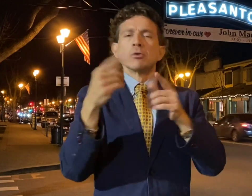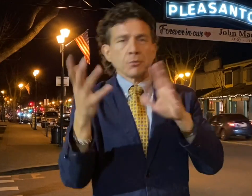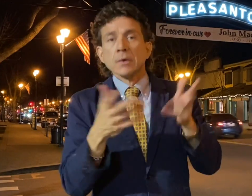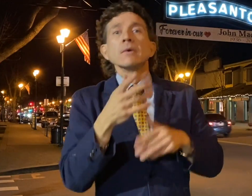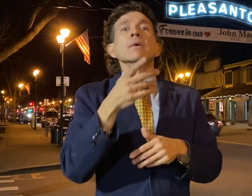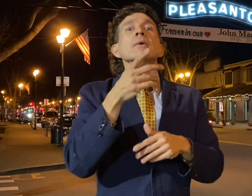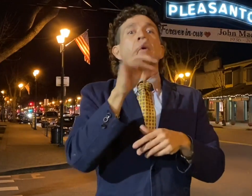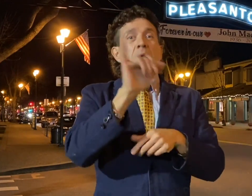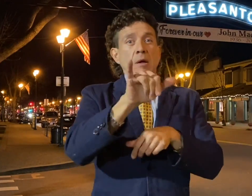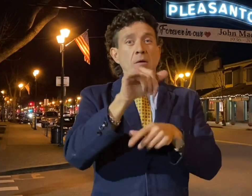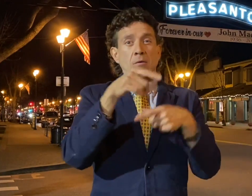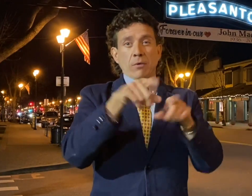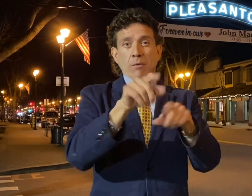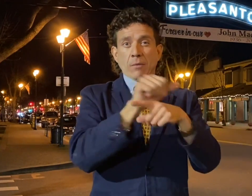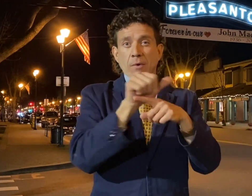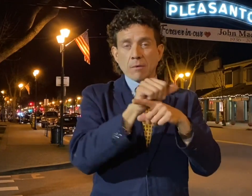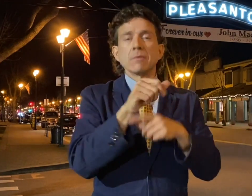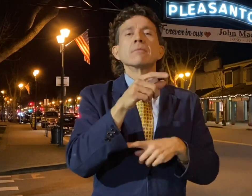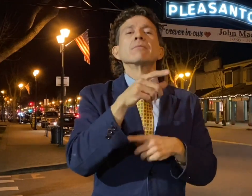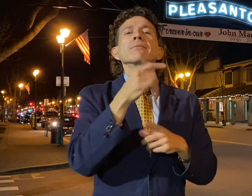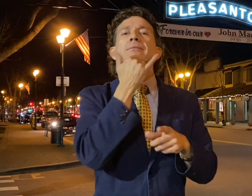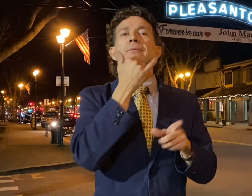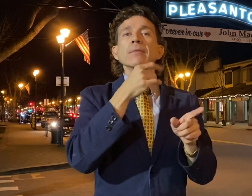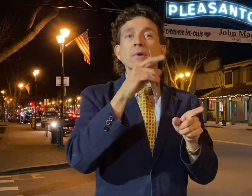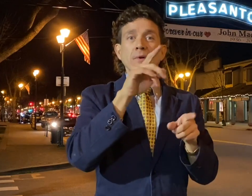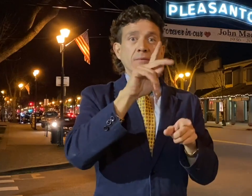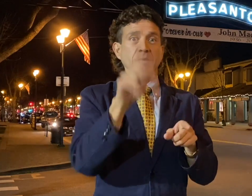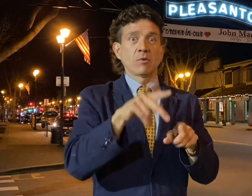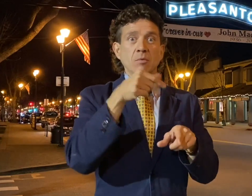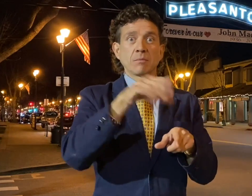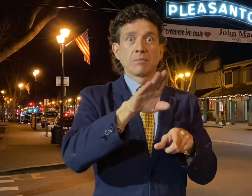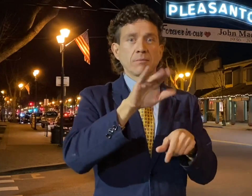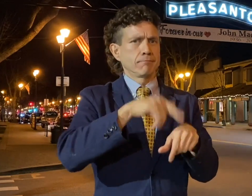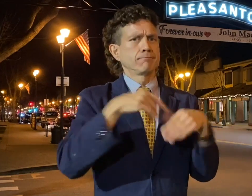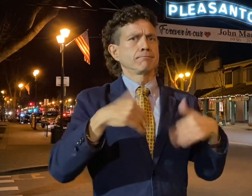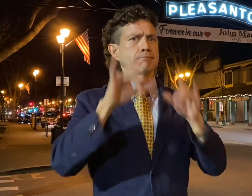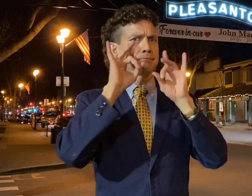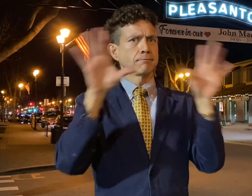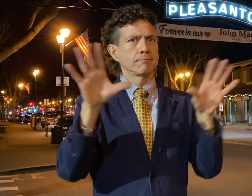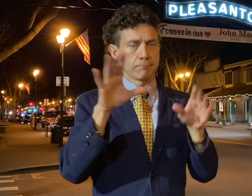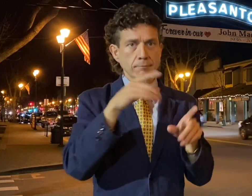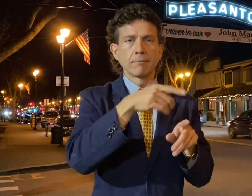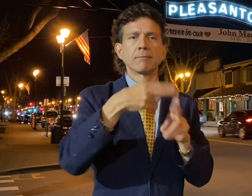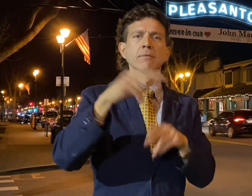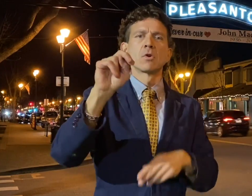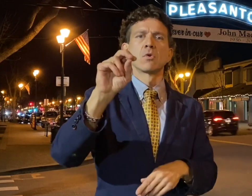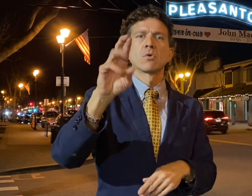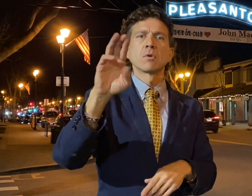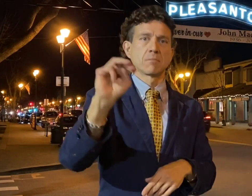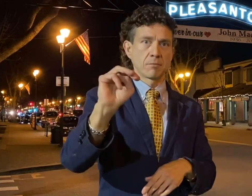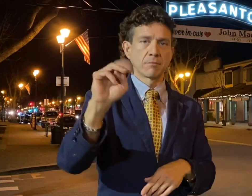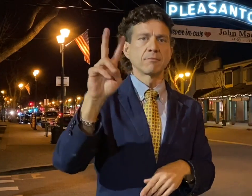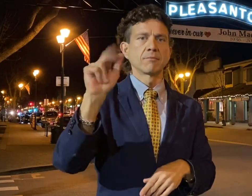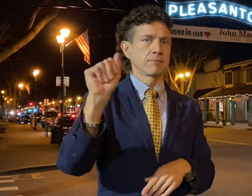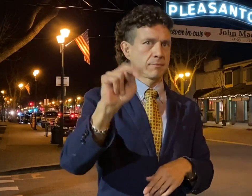At that camp, John met Philadelphia Eagles quarterback Norm Van Brocklin.